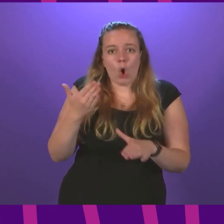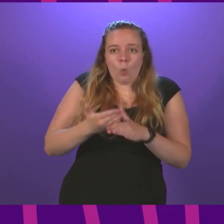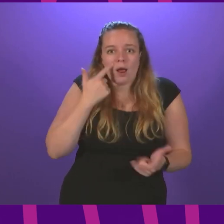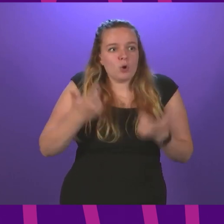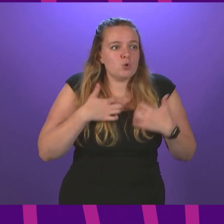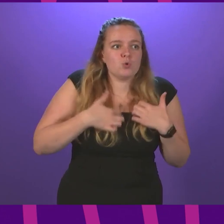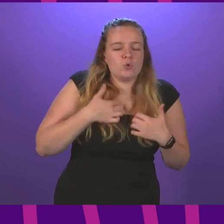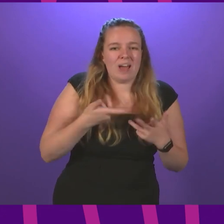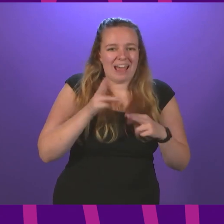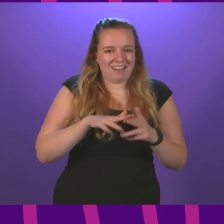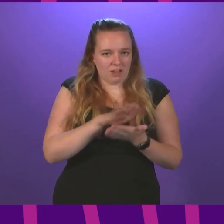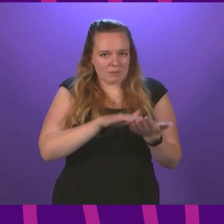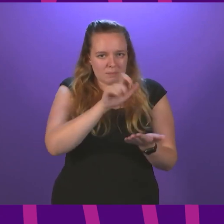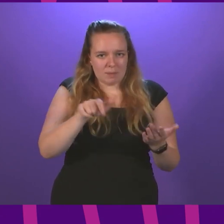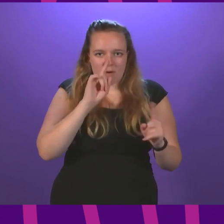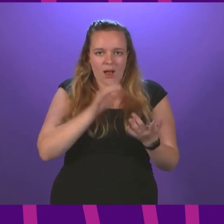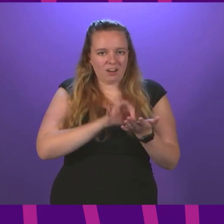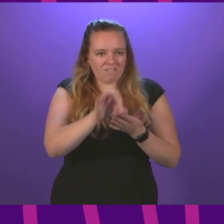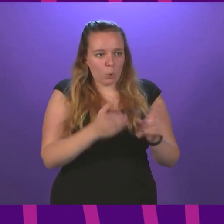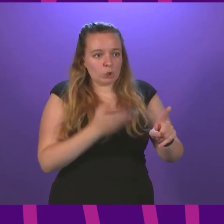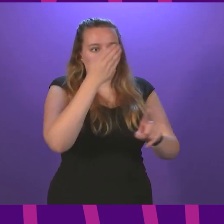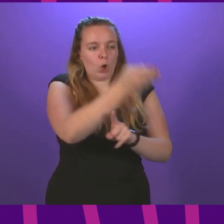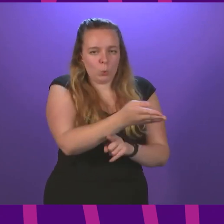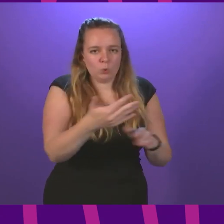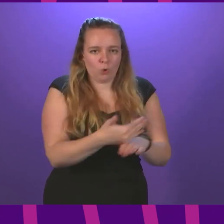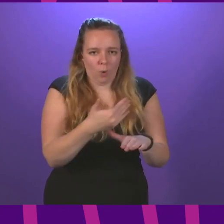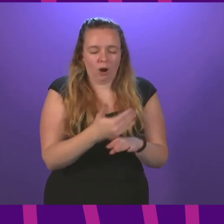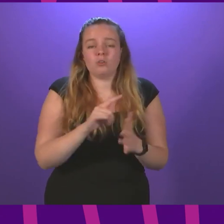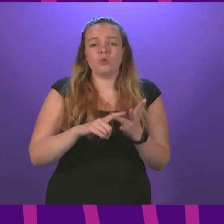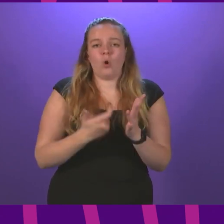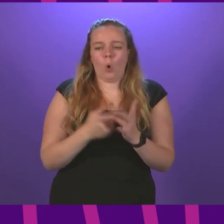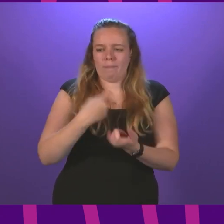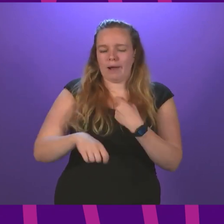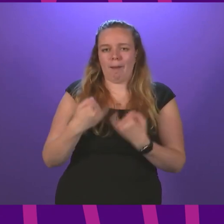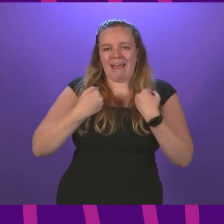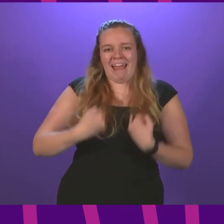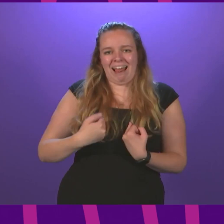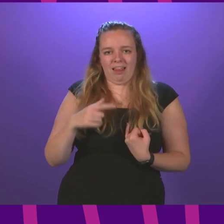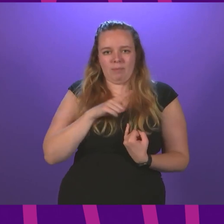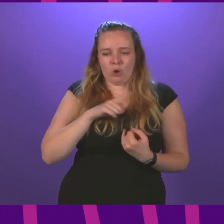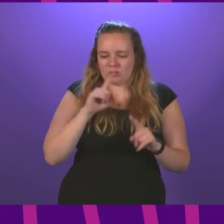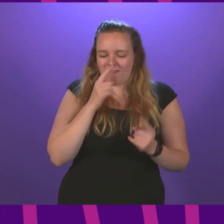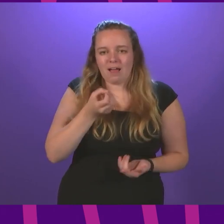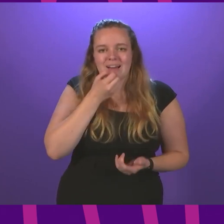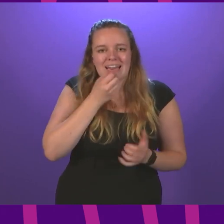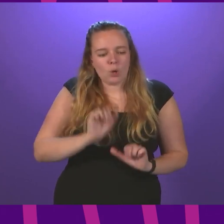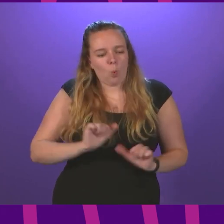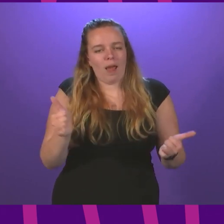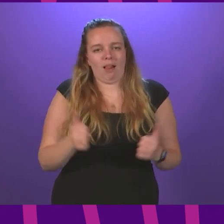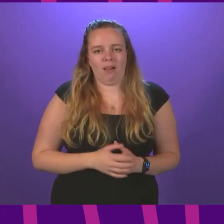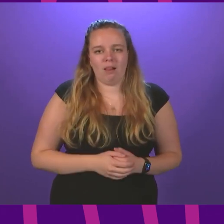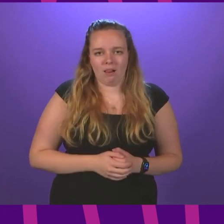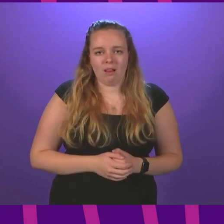can no longer afford to get public transport to work, or if they become ill because they cannot eat well enough.